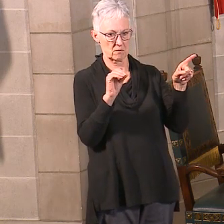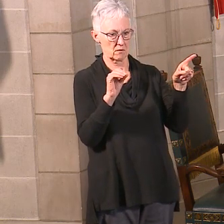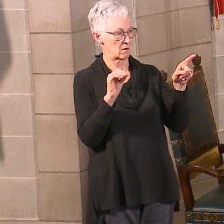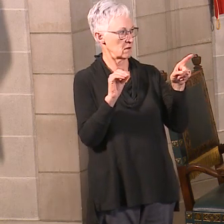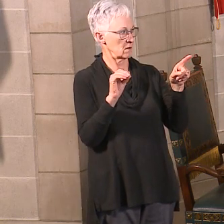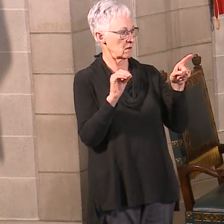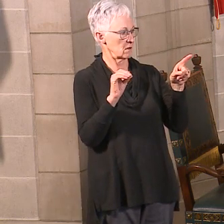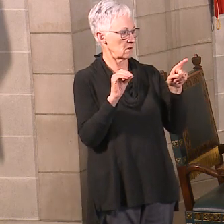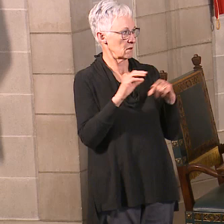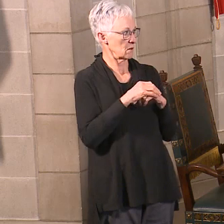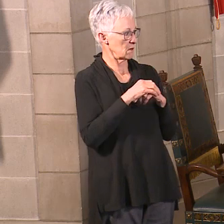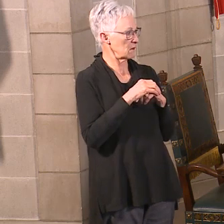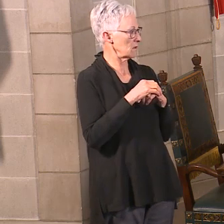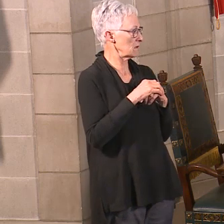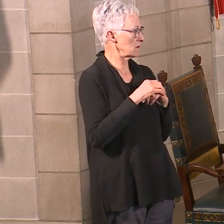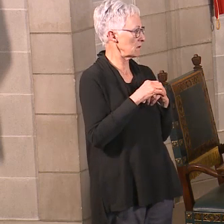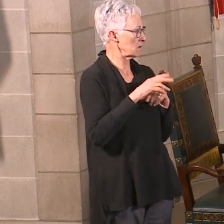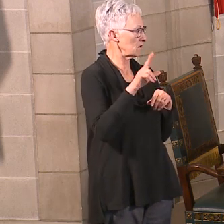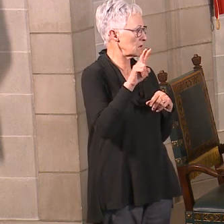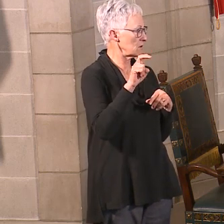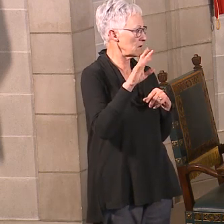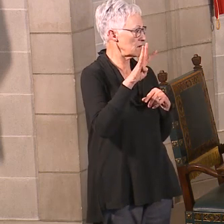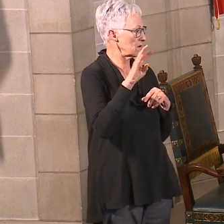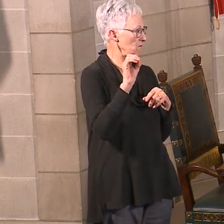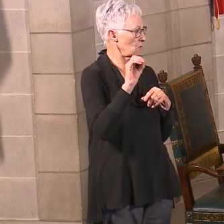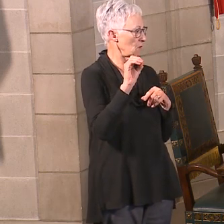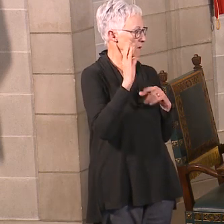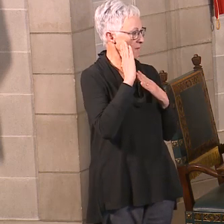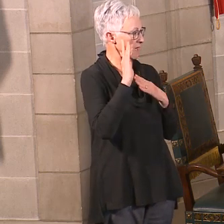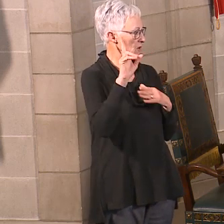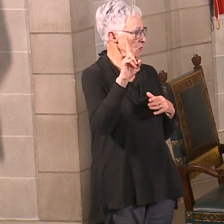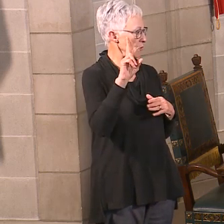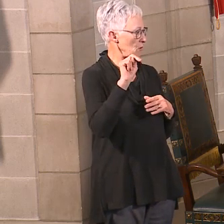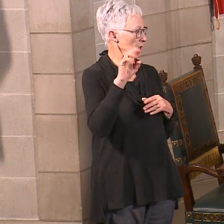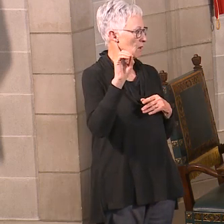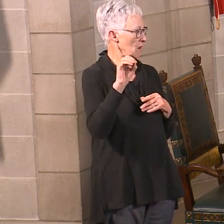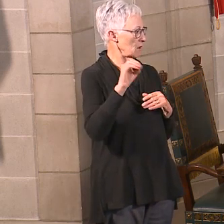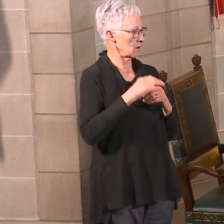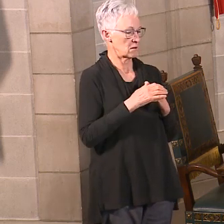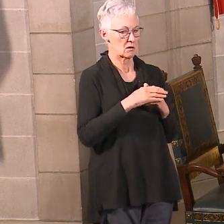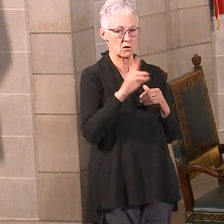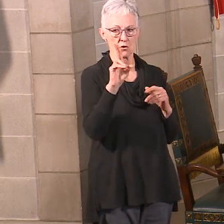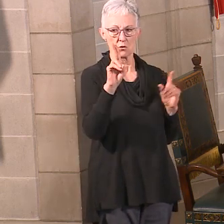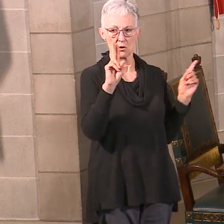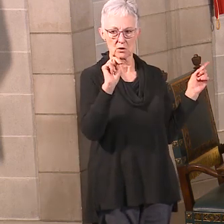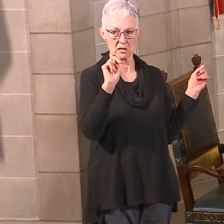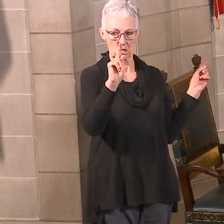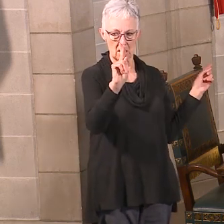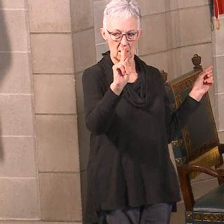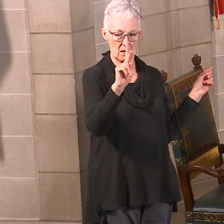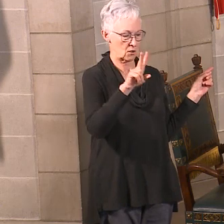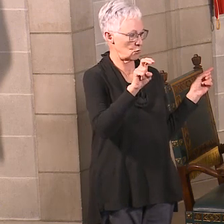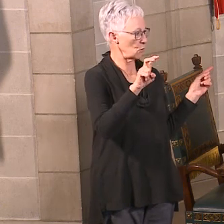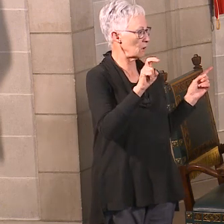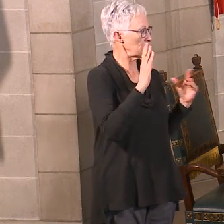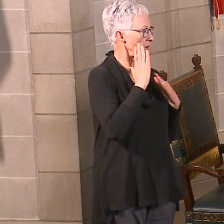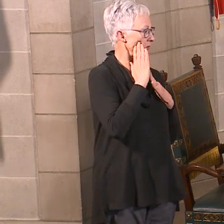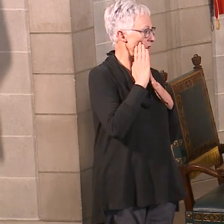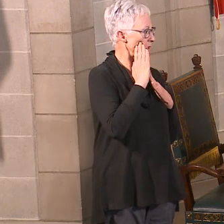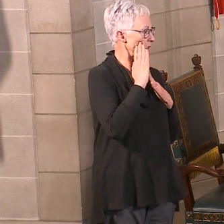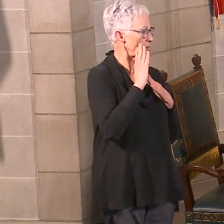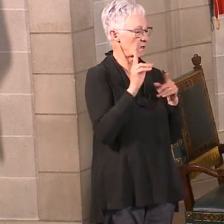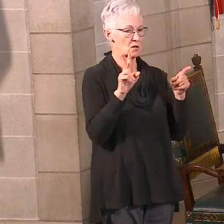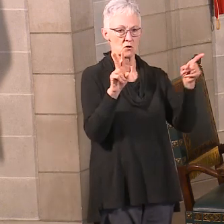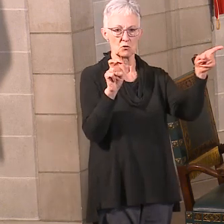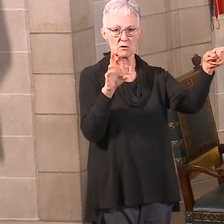Sure, do it again. 240 beds at UNO, 200 beds at UNK, and